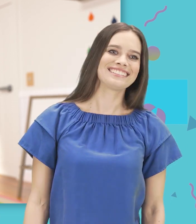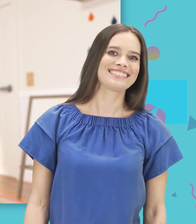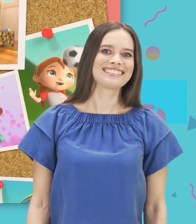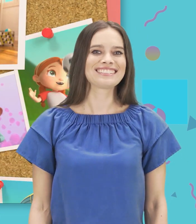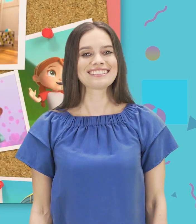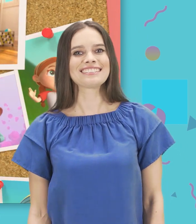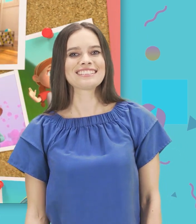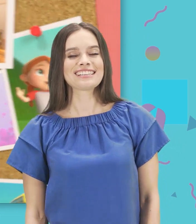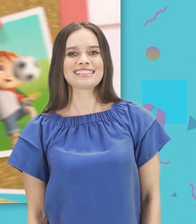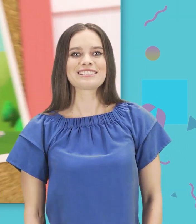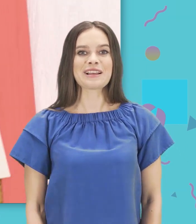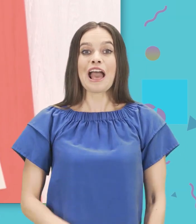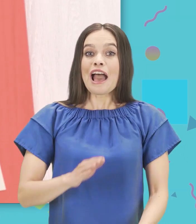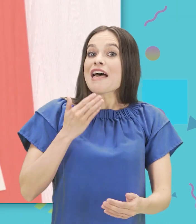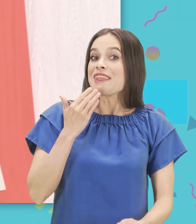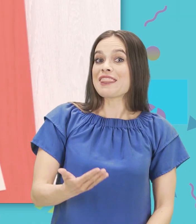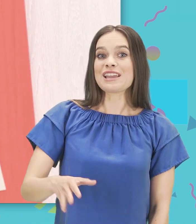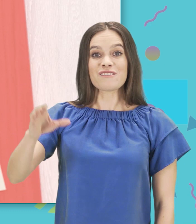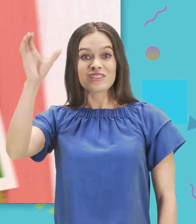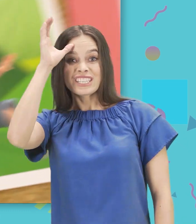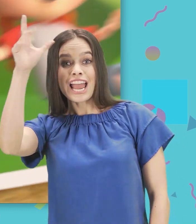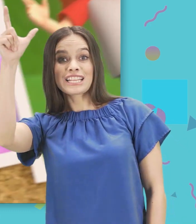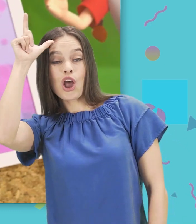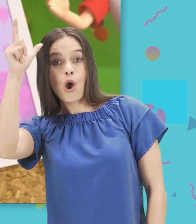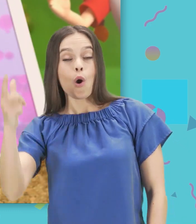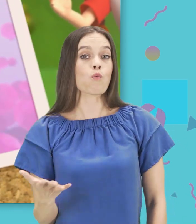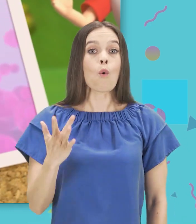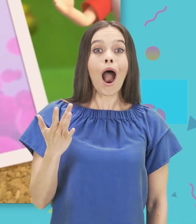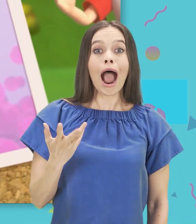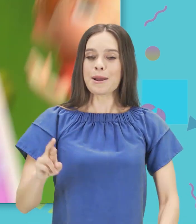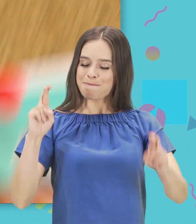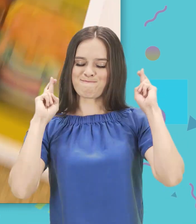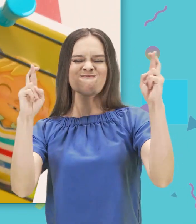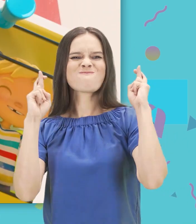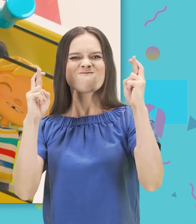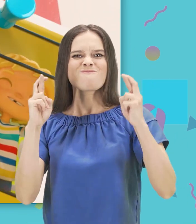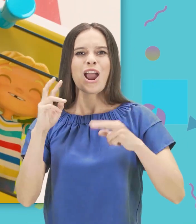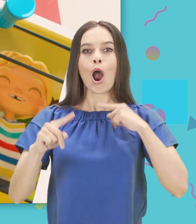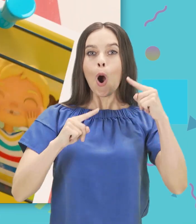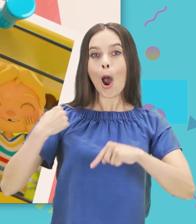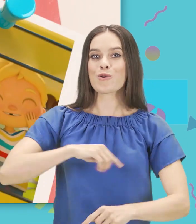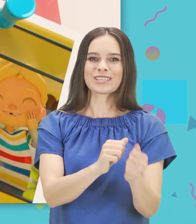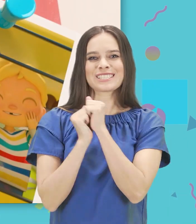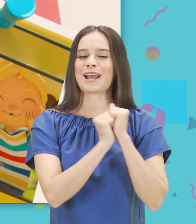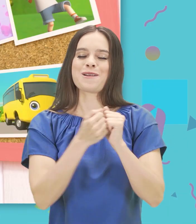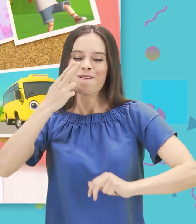Thanks to Chase and Louie for being my best friends When we're together the fun never ends